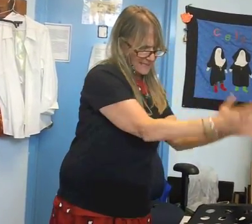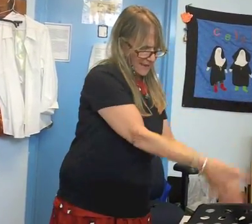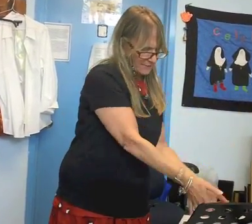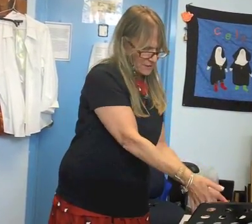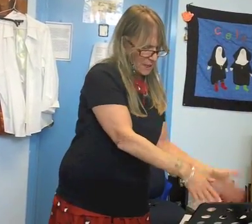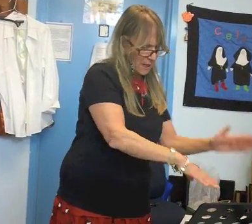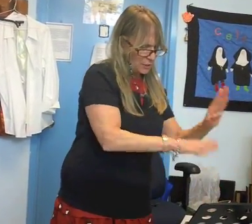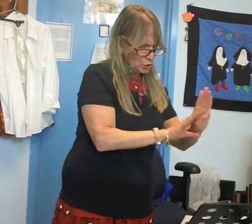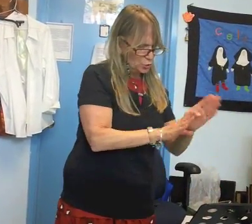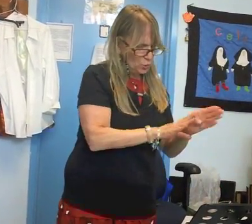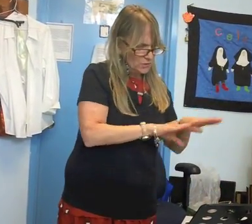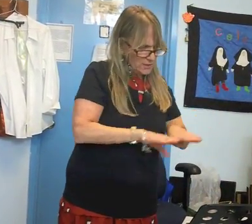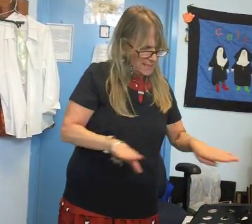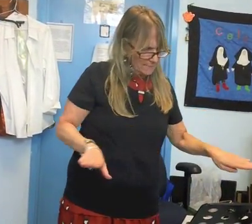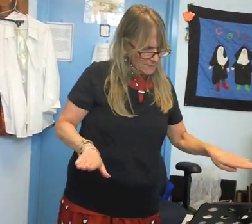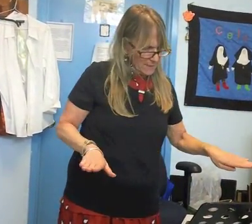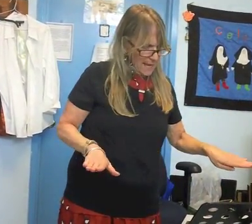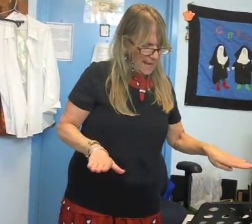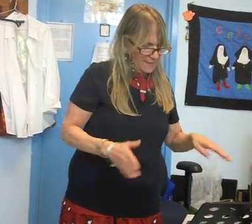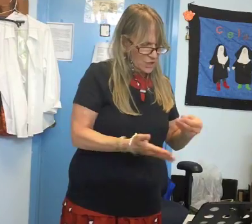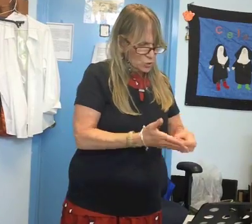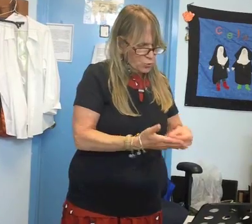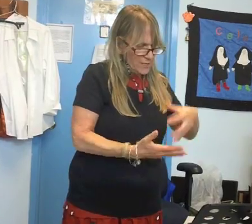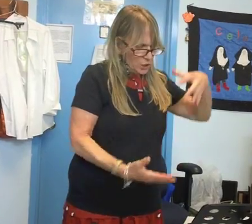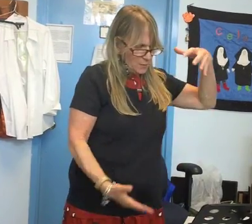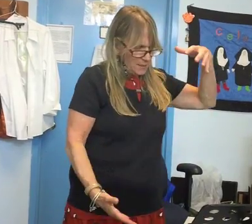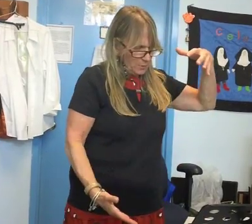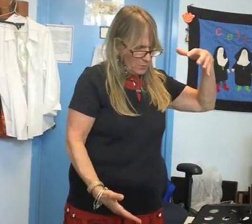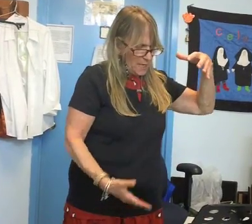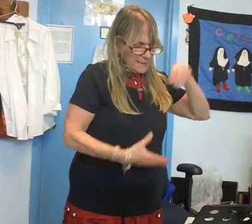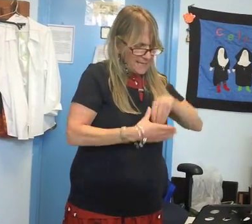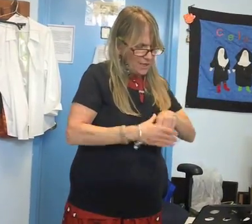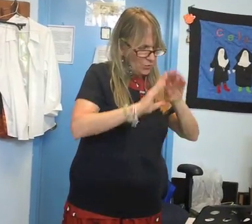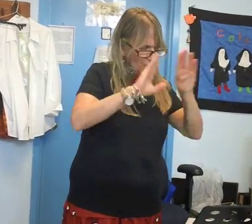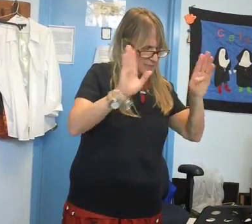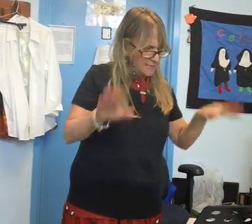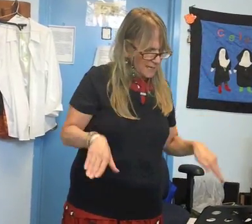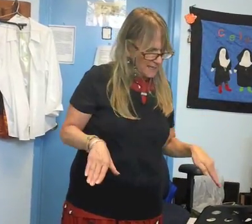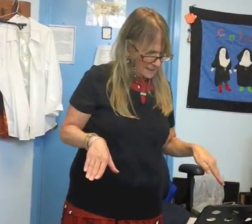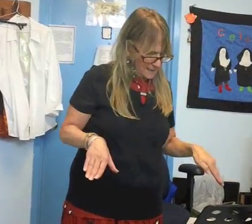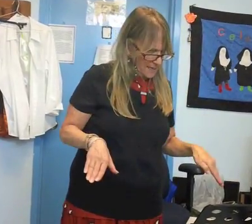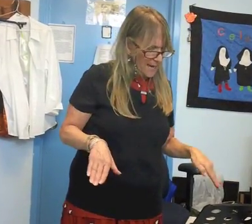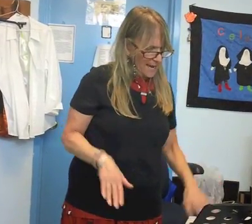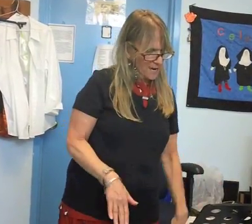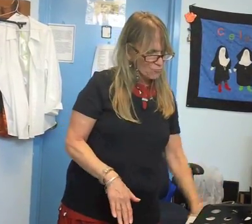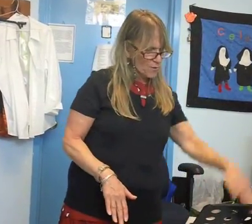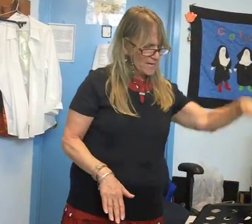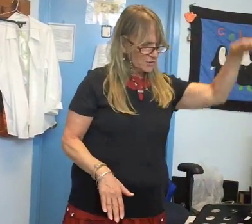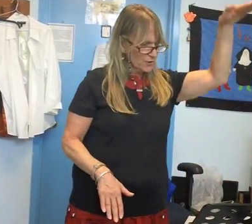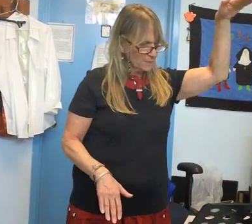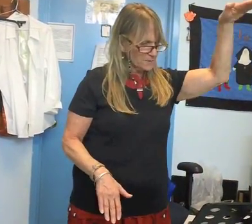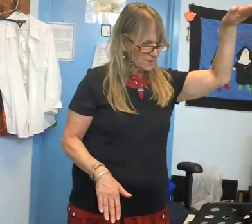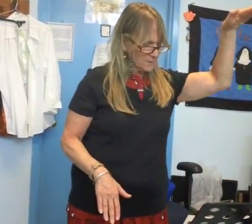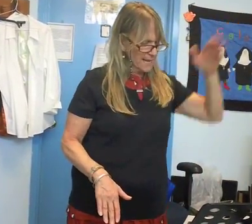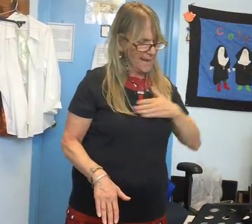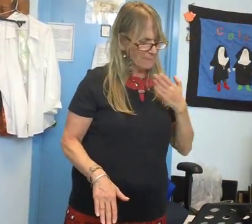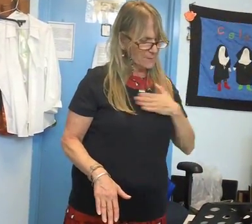left on a doorstep and these rich people take her in and raise her up to be happy